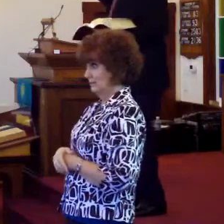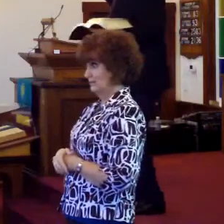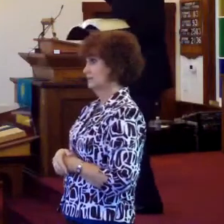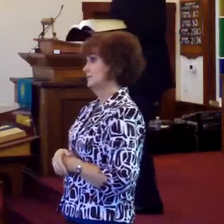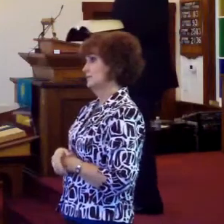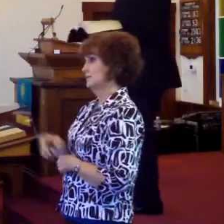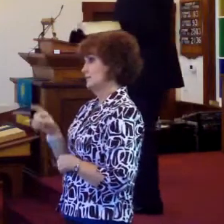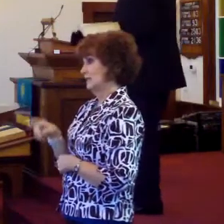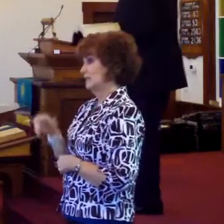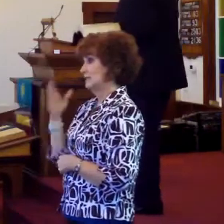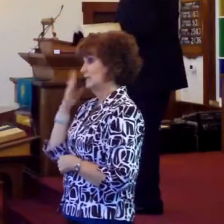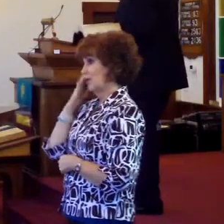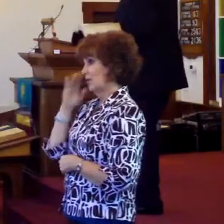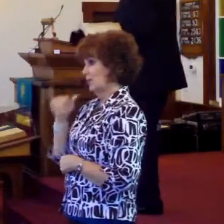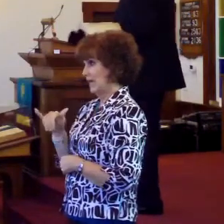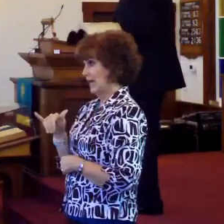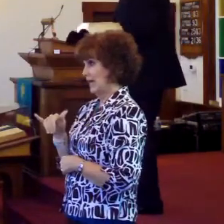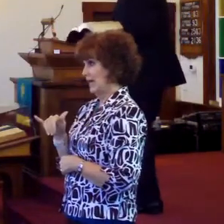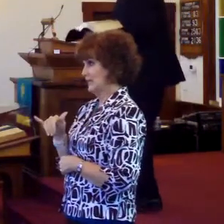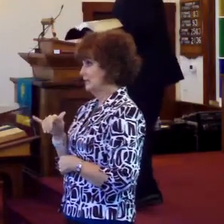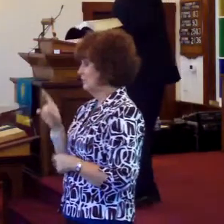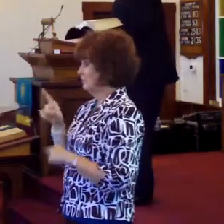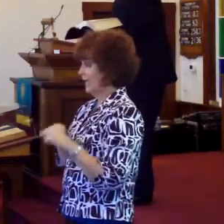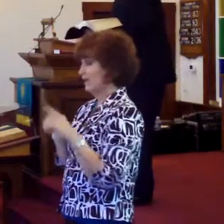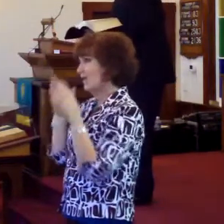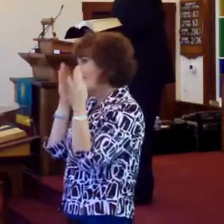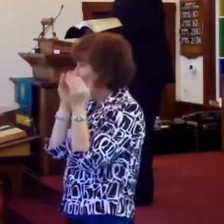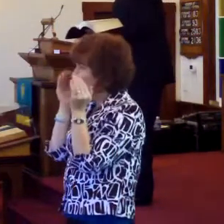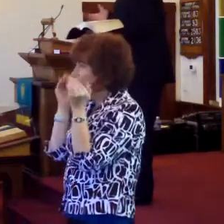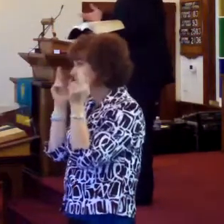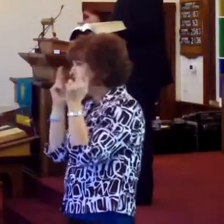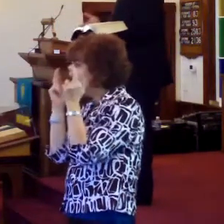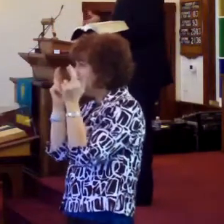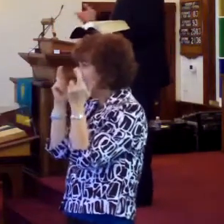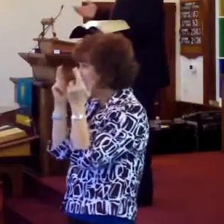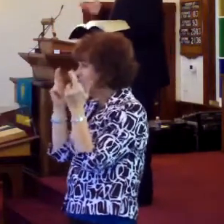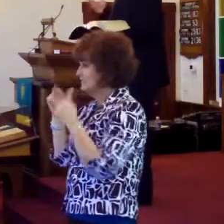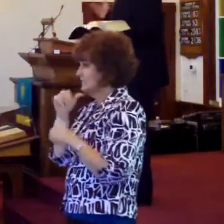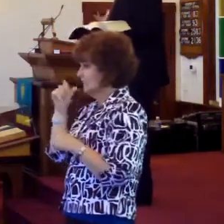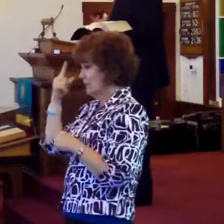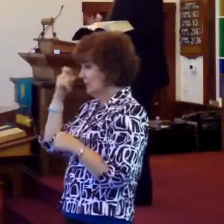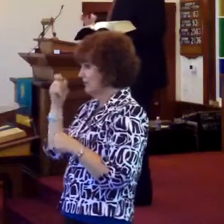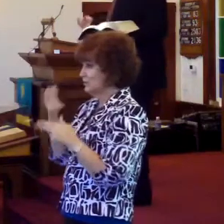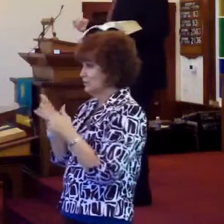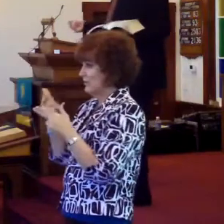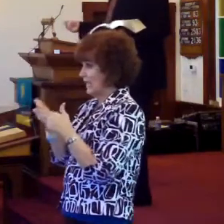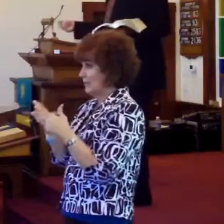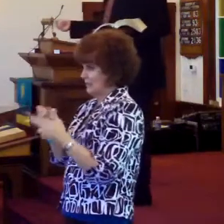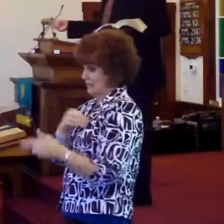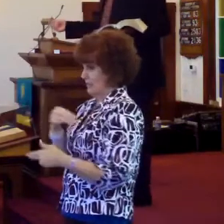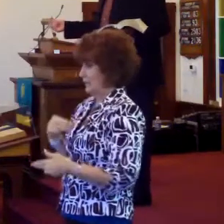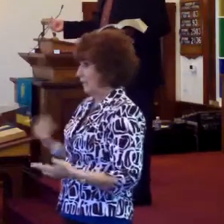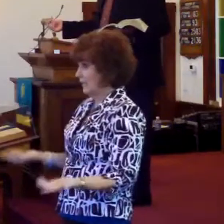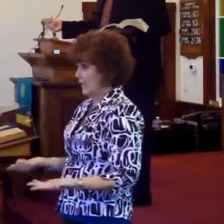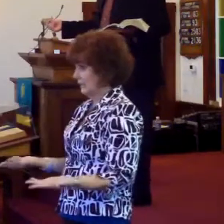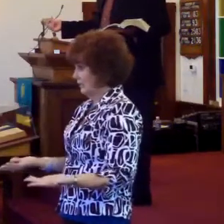You've got to know. You can't vote. It's not because your name is on the church membership roll.